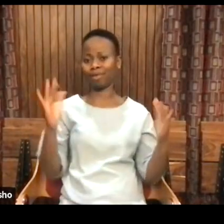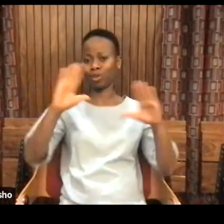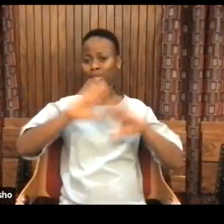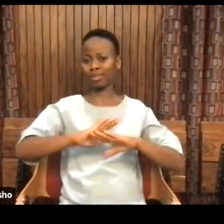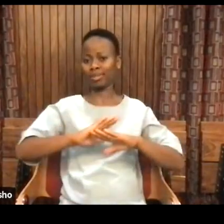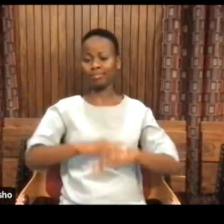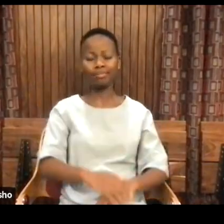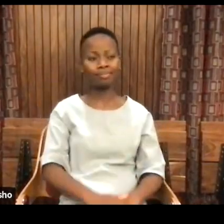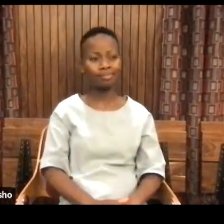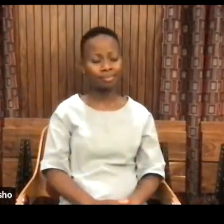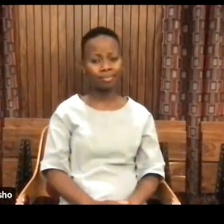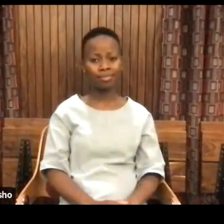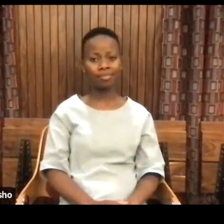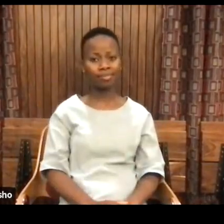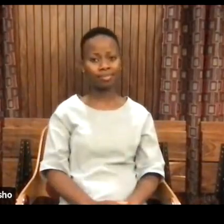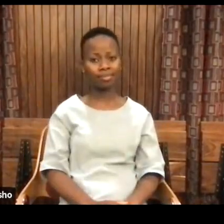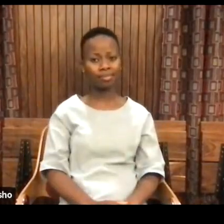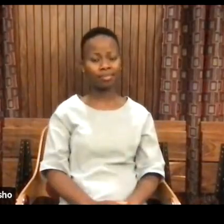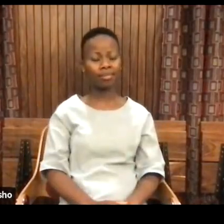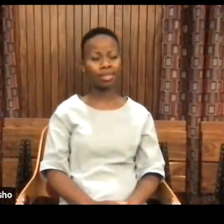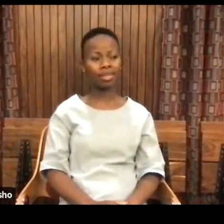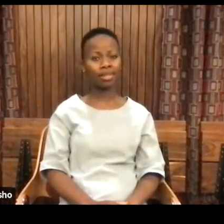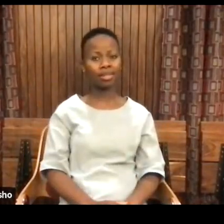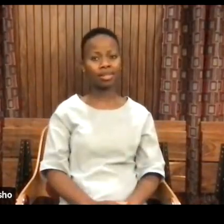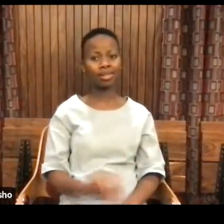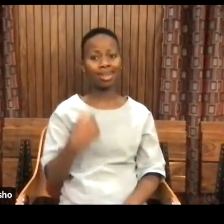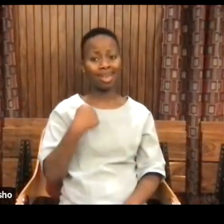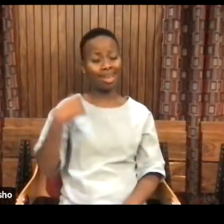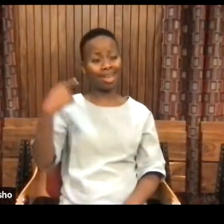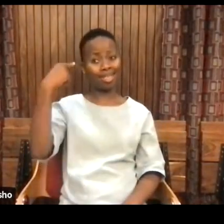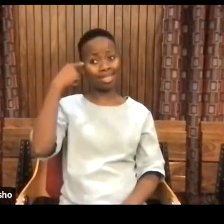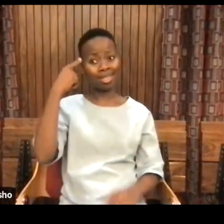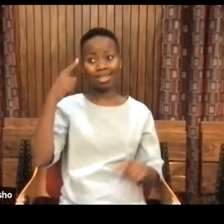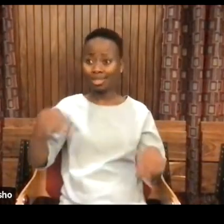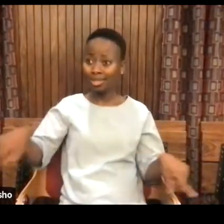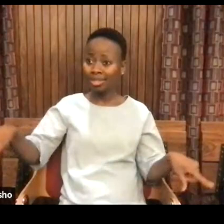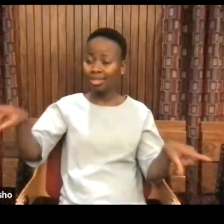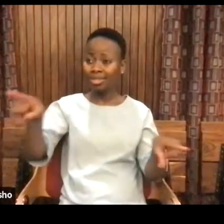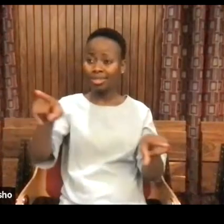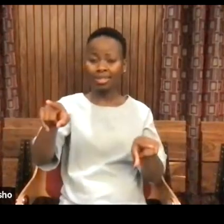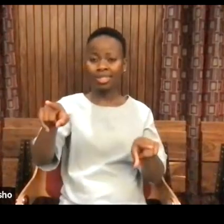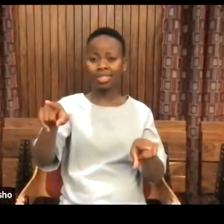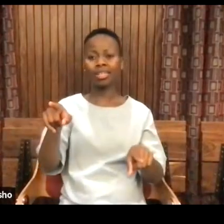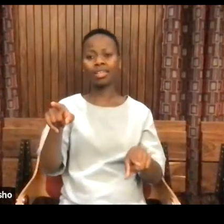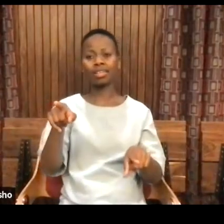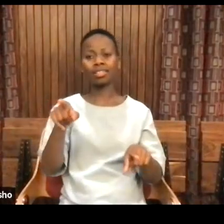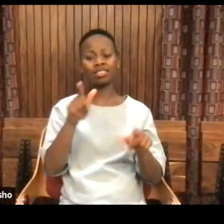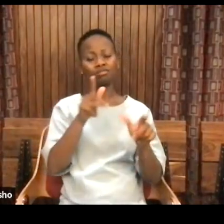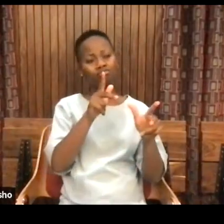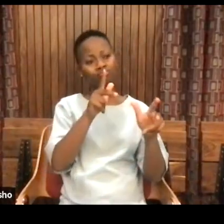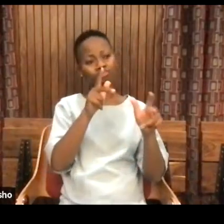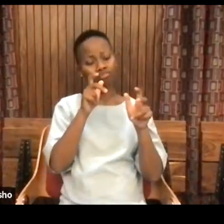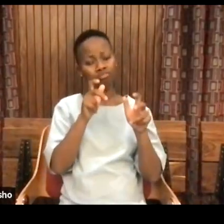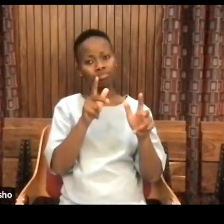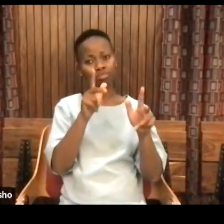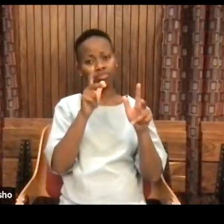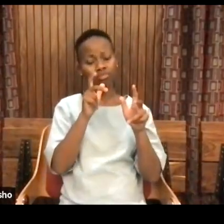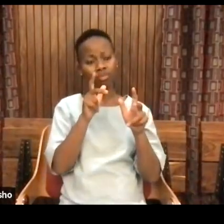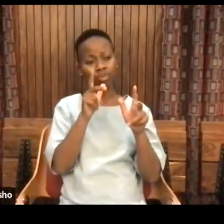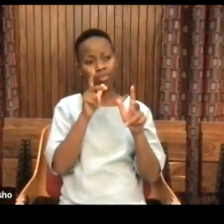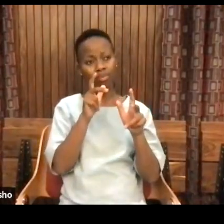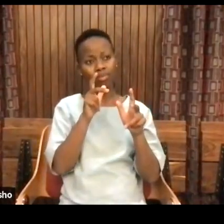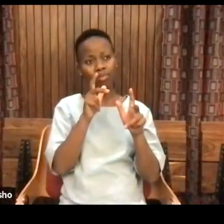And I think that, that all of us have been able to witness why